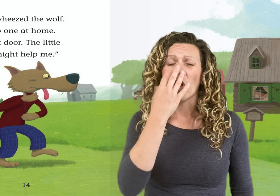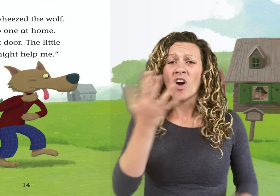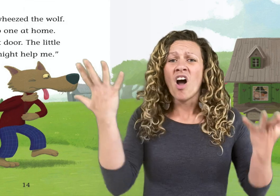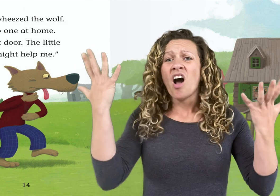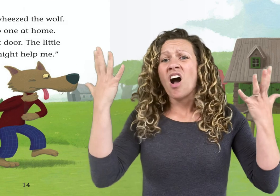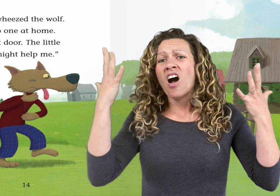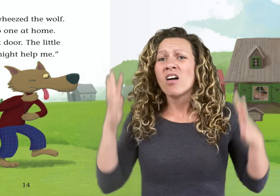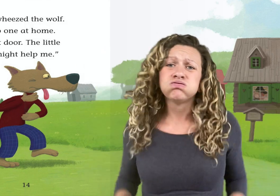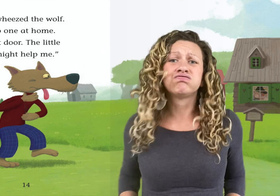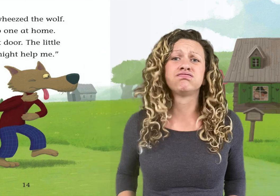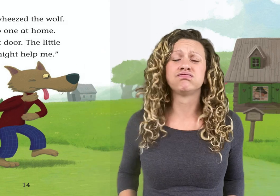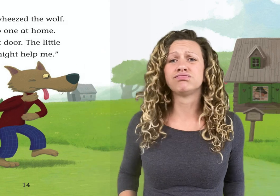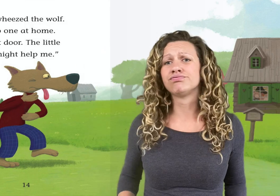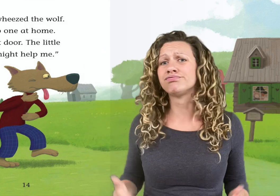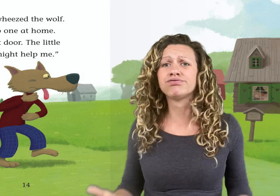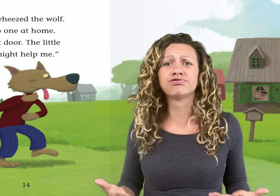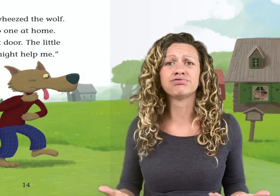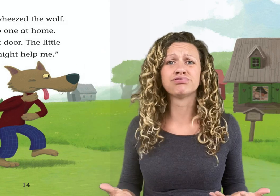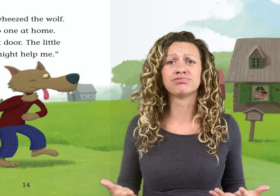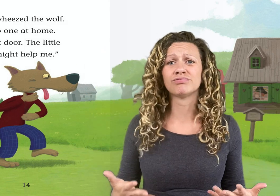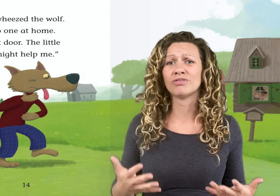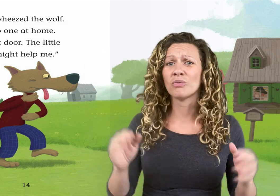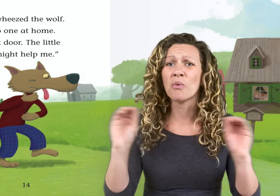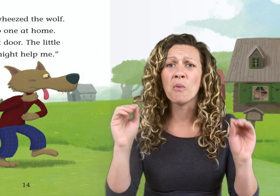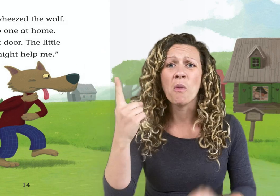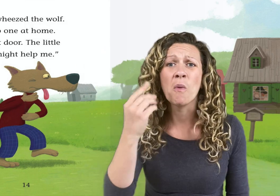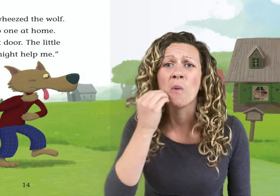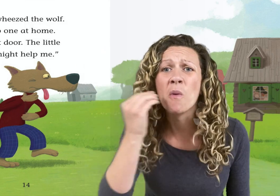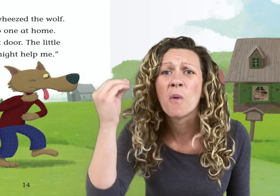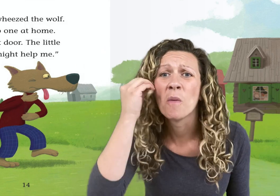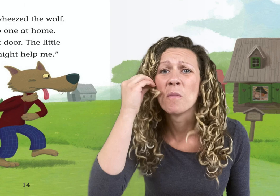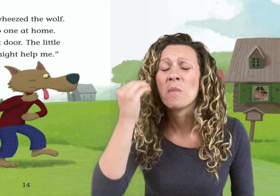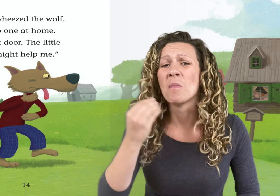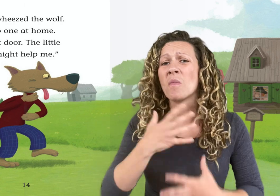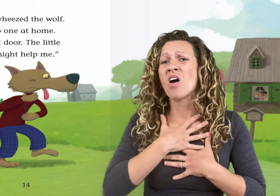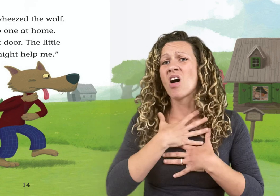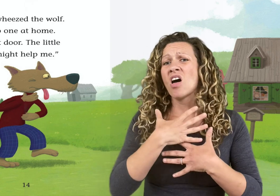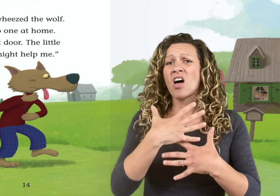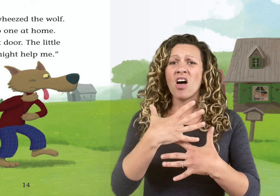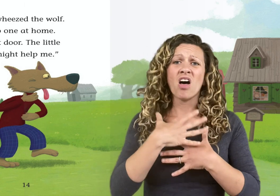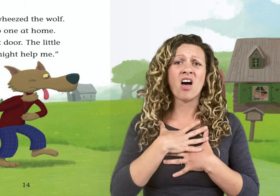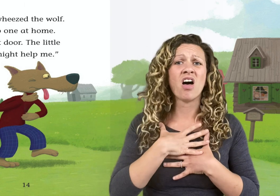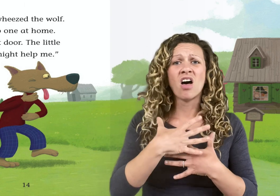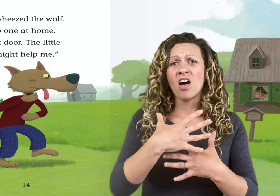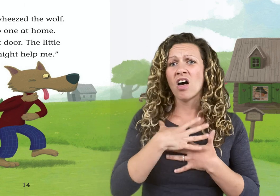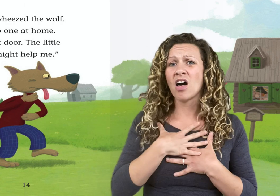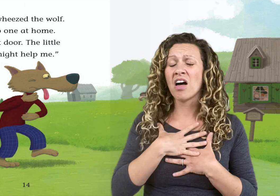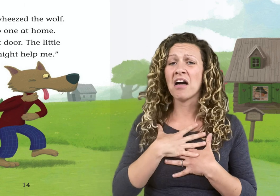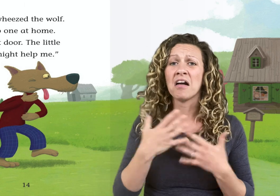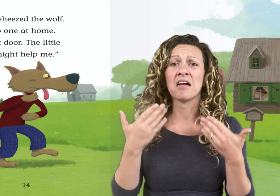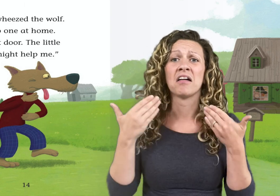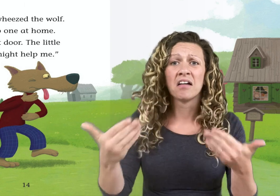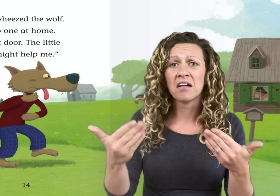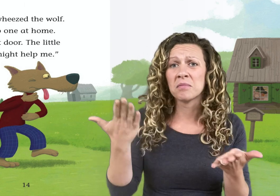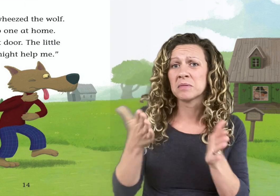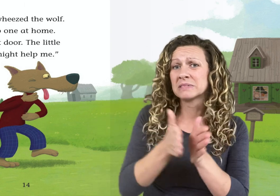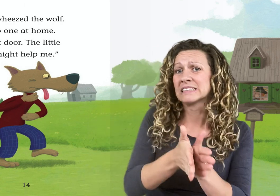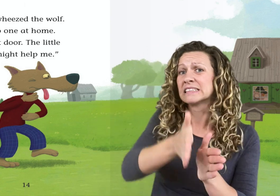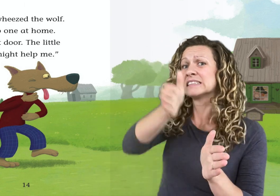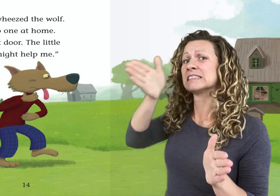Oh no! wheezed the wolf. There's no one home. I'll